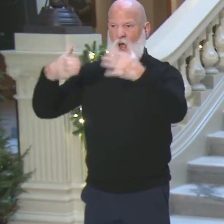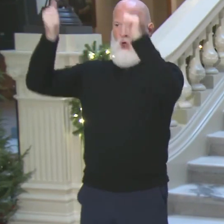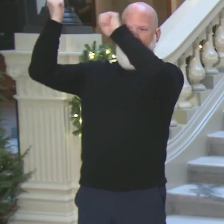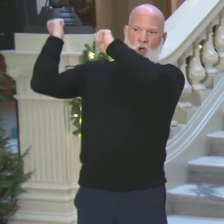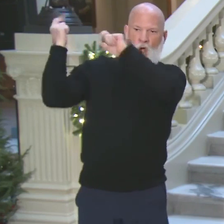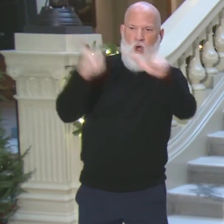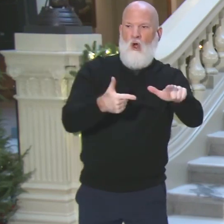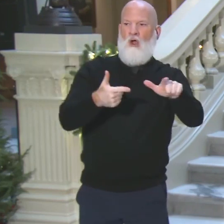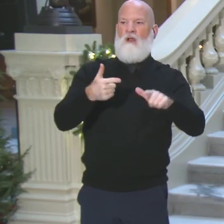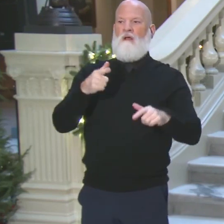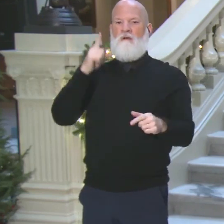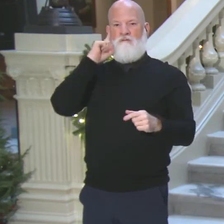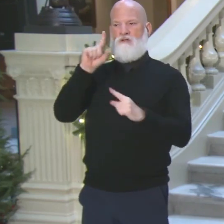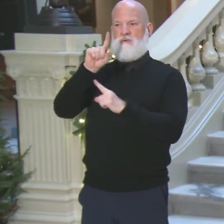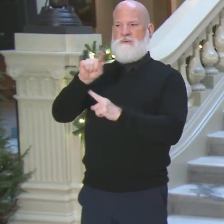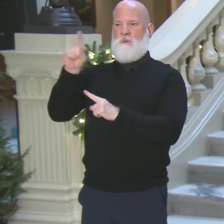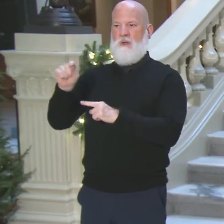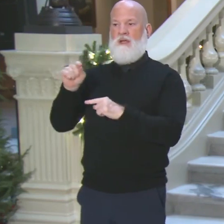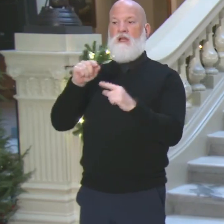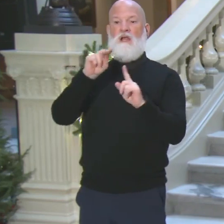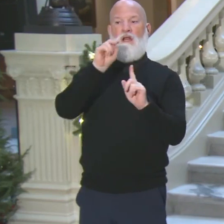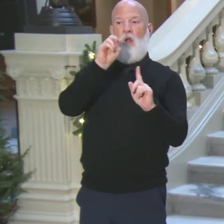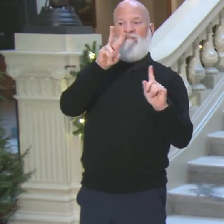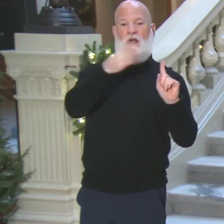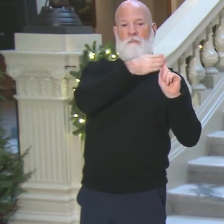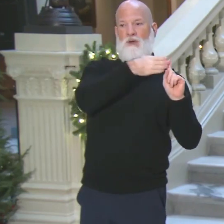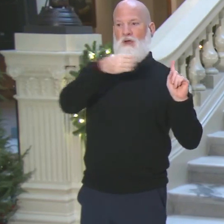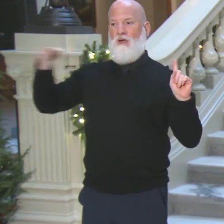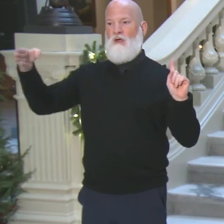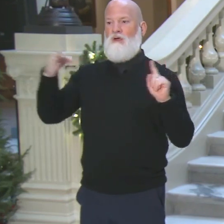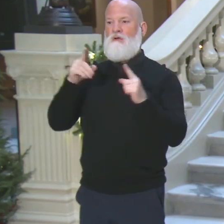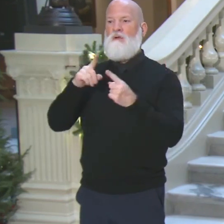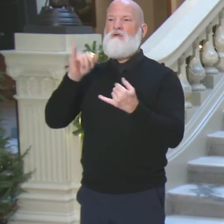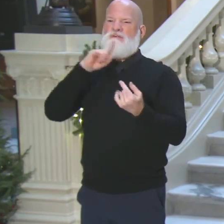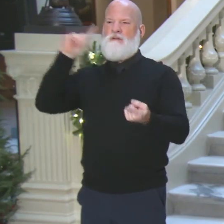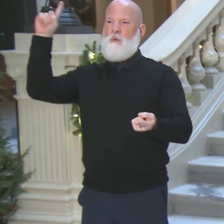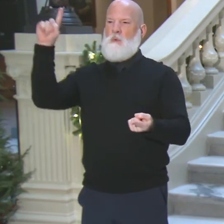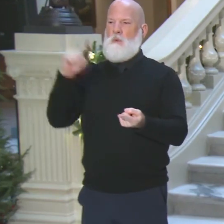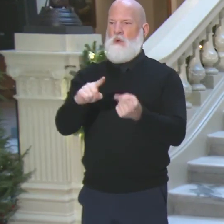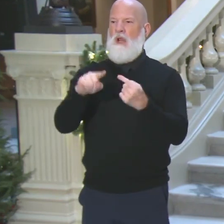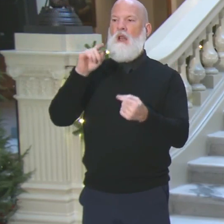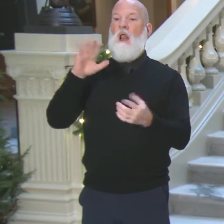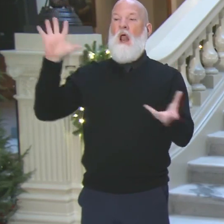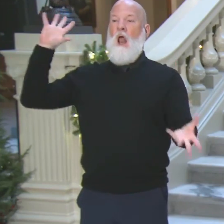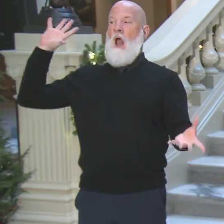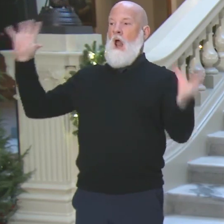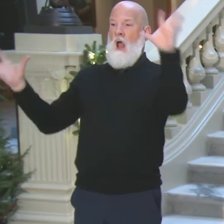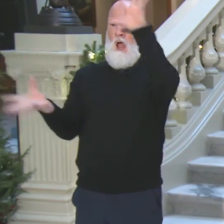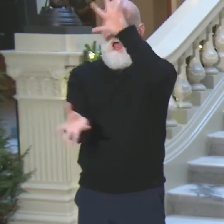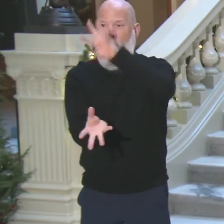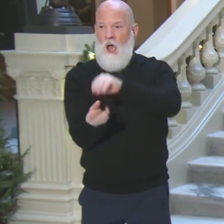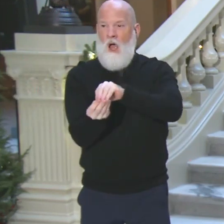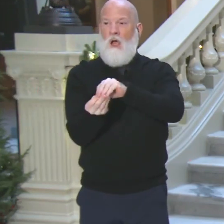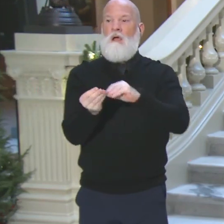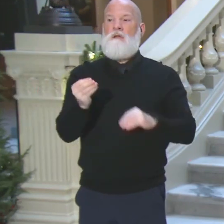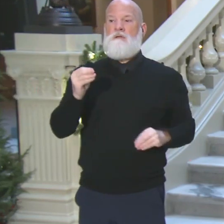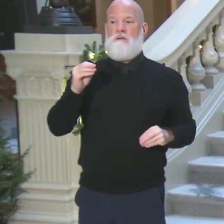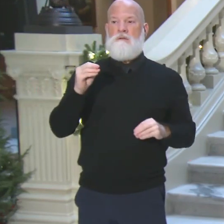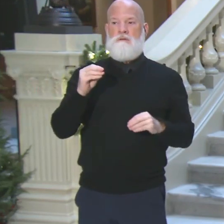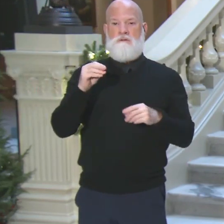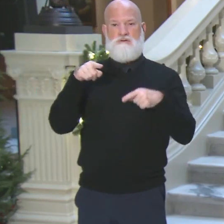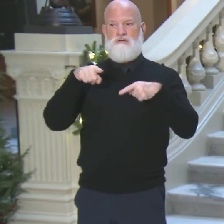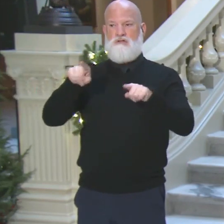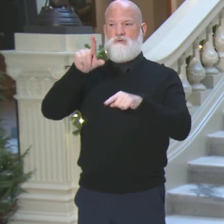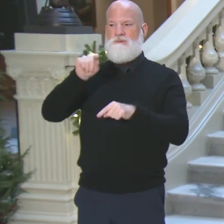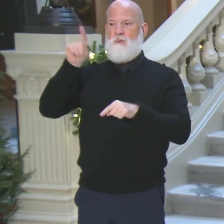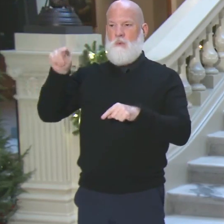open. From November on, it's a lower number, a subset. I will try to get that number to y'all because I know the people are saying they all came out of general election. That's not exactly true. It